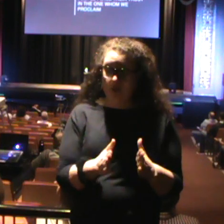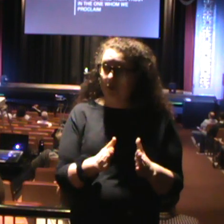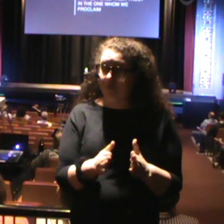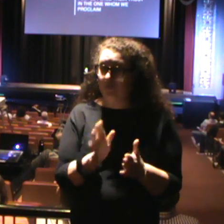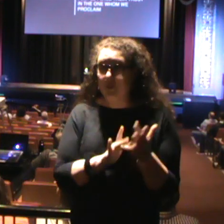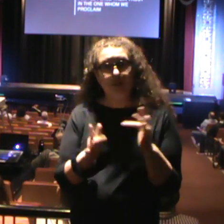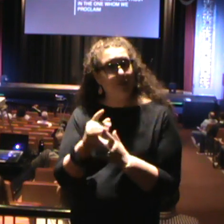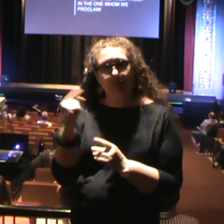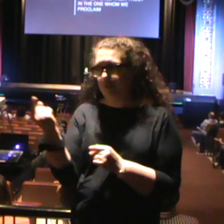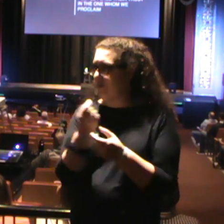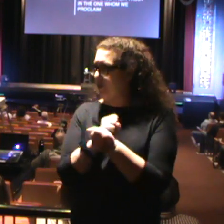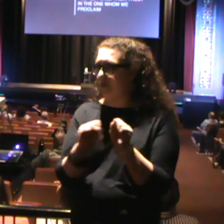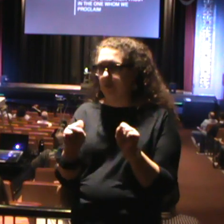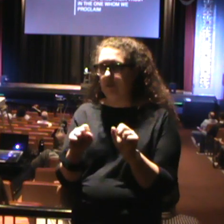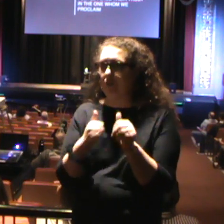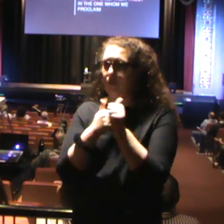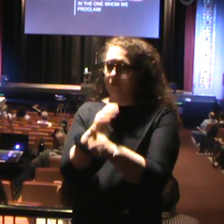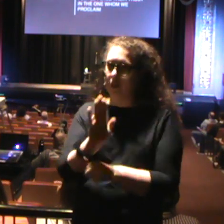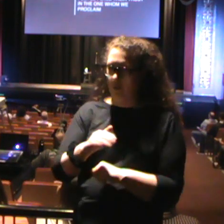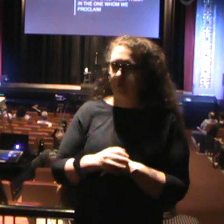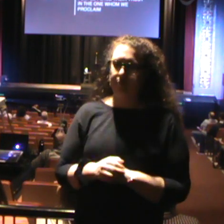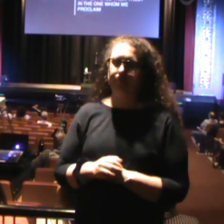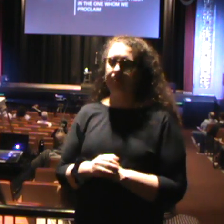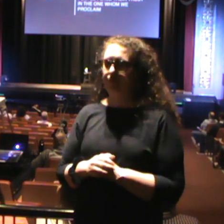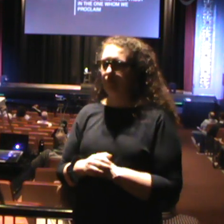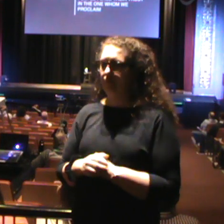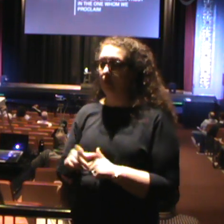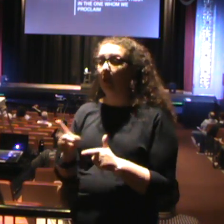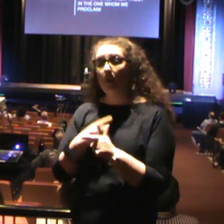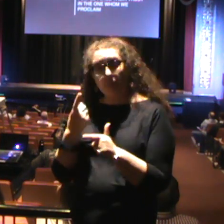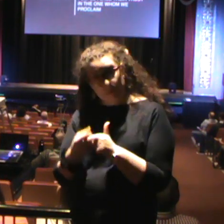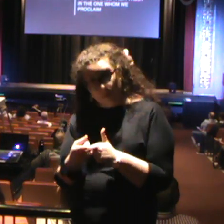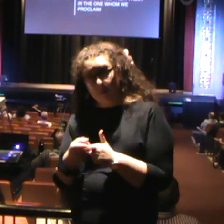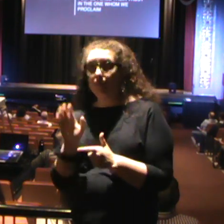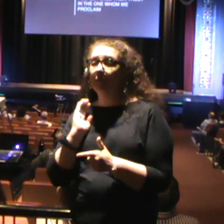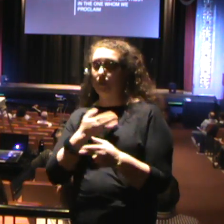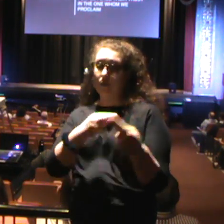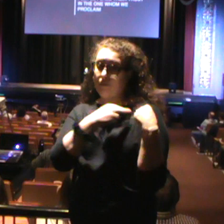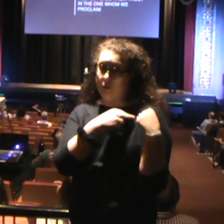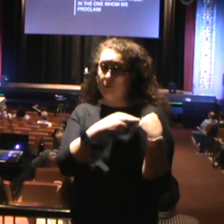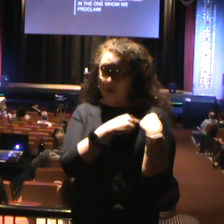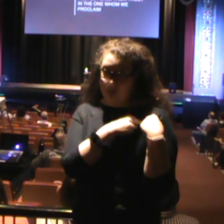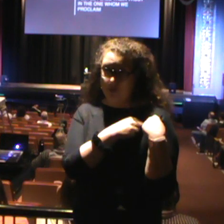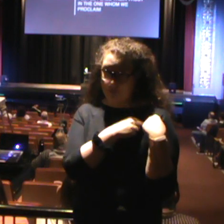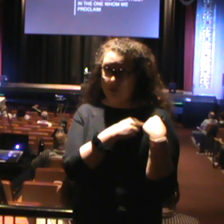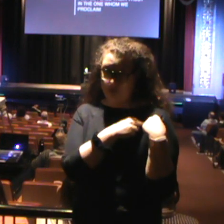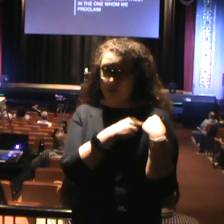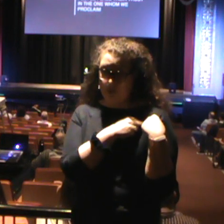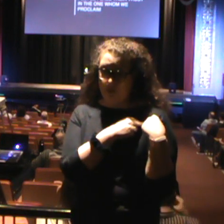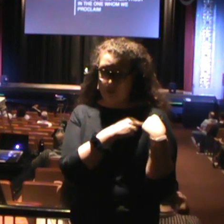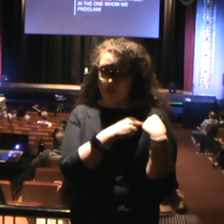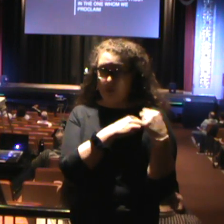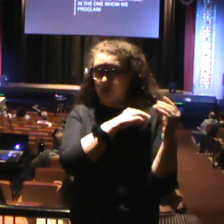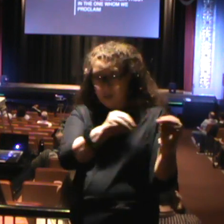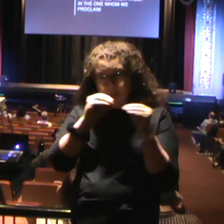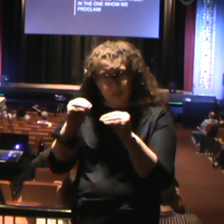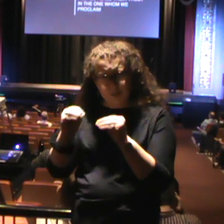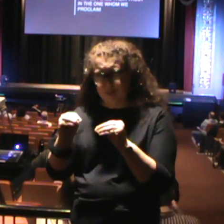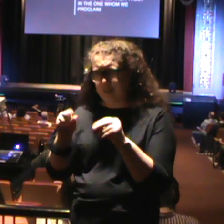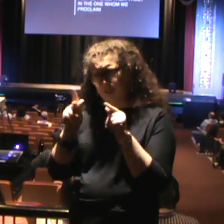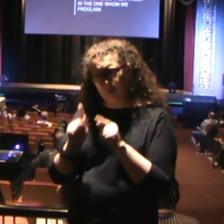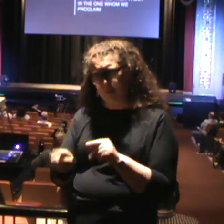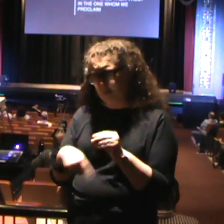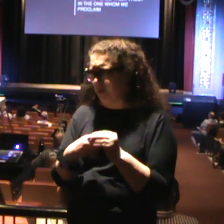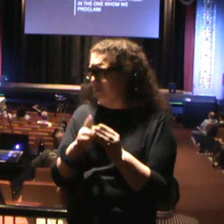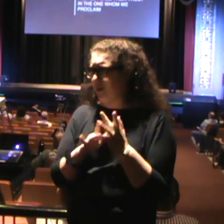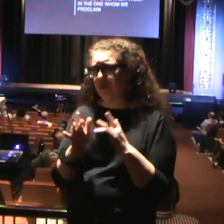Savior. And you need to follow him. But then it's our job, as the Great Commission calls us to do, to teach people about Jesus.